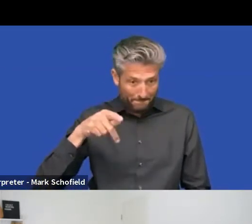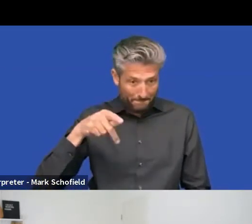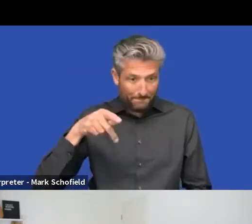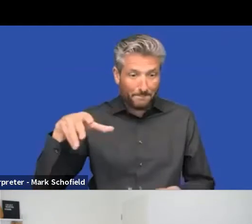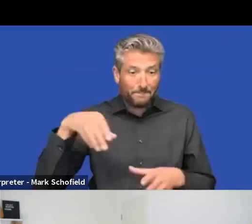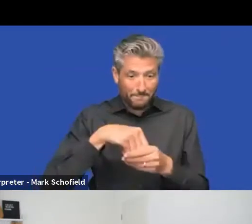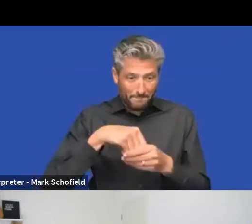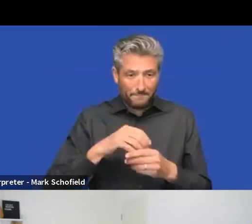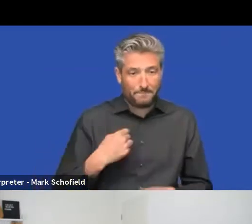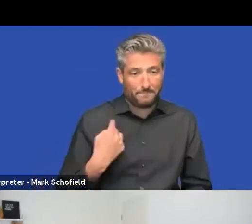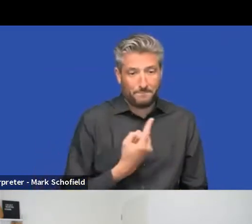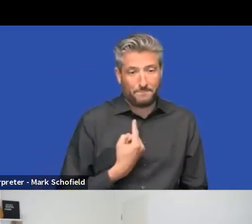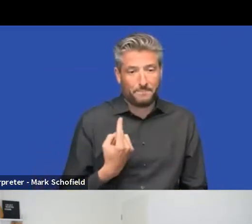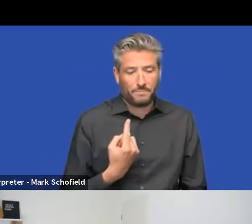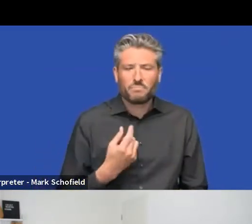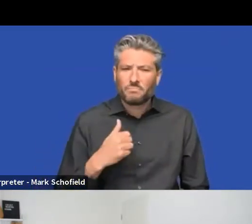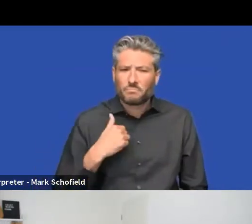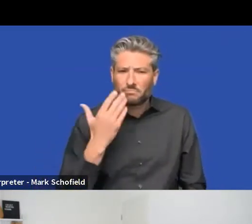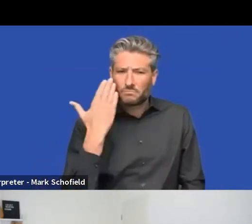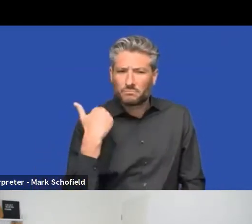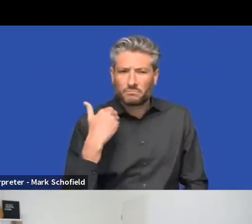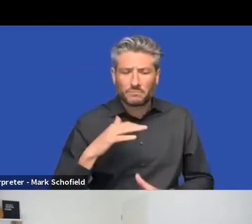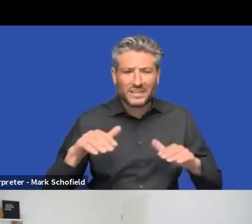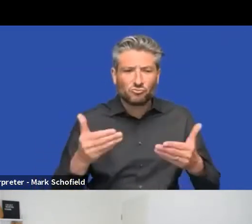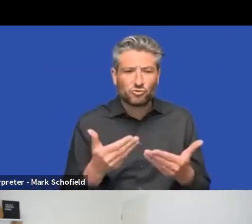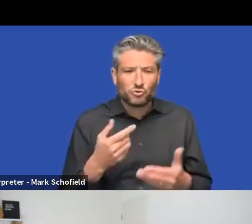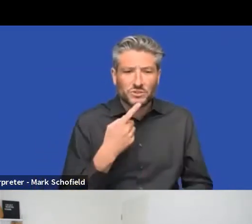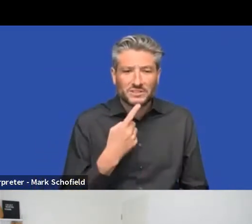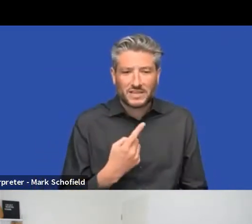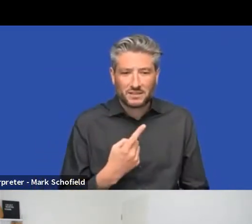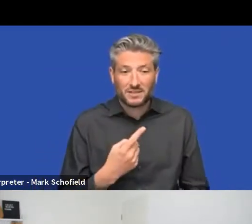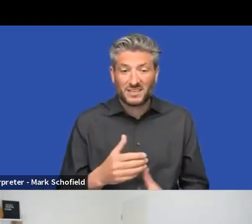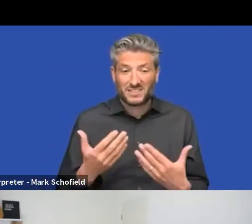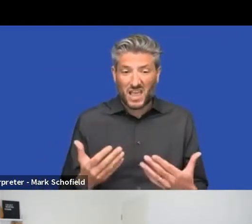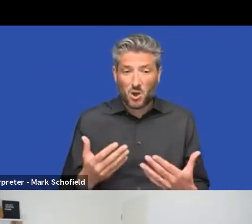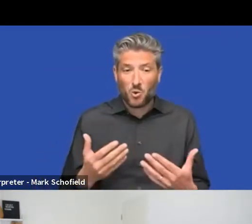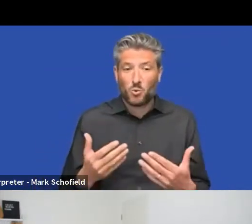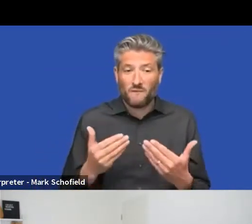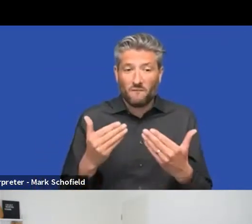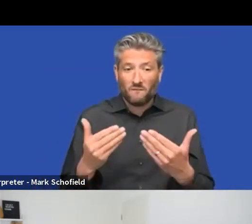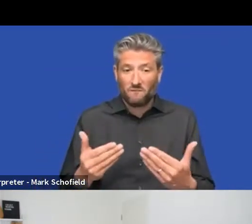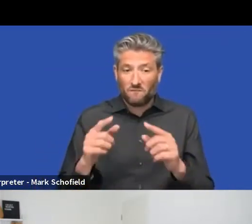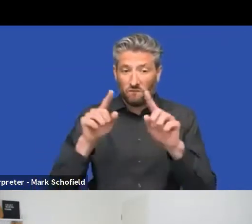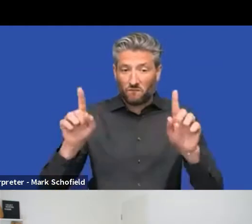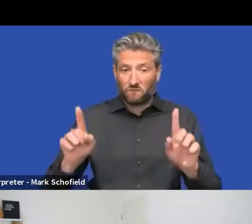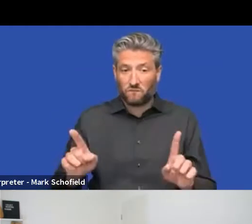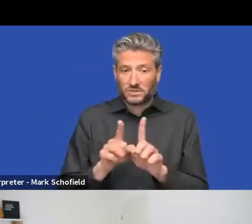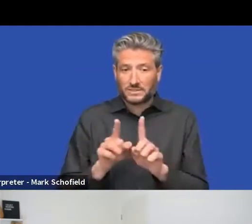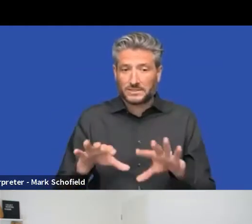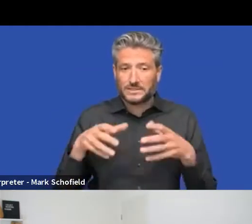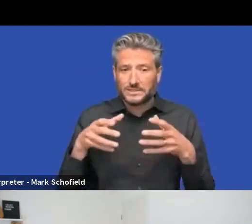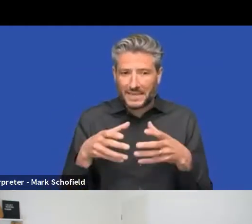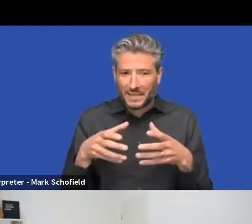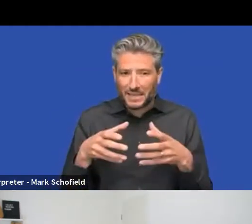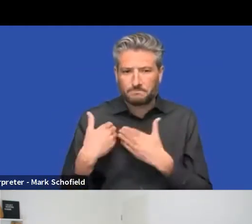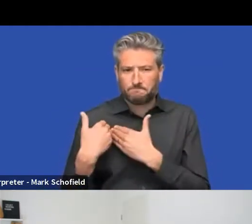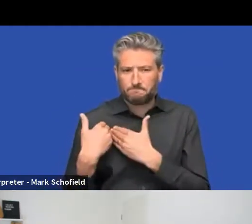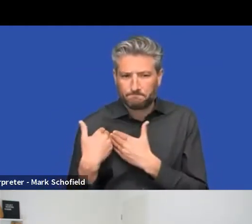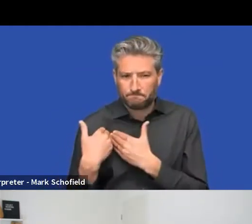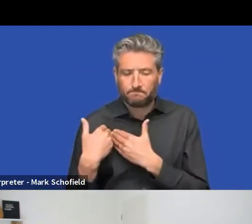as I said, in my introduction, um, right now, the front end team's main focus is, is on future proofing, uh, the back office. It's a, it's a huge project